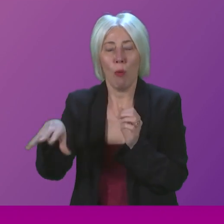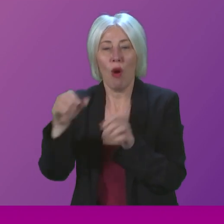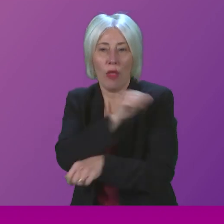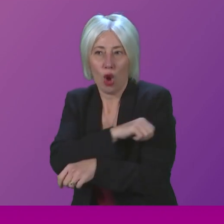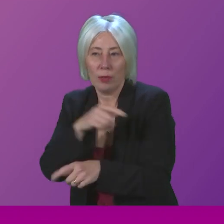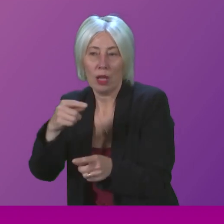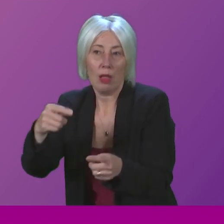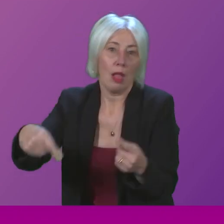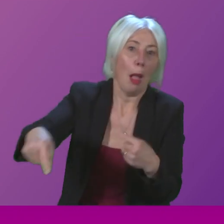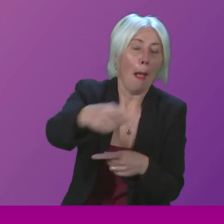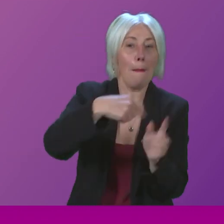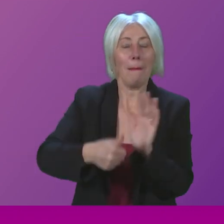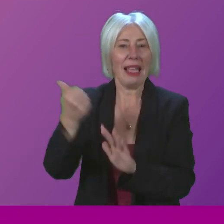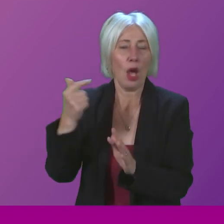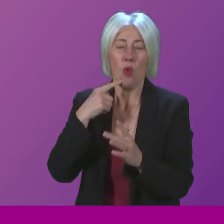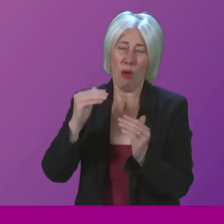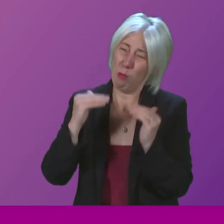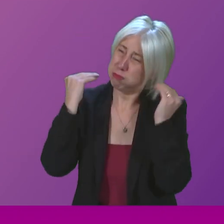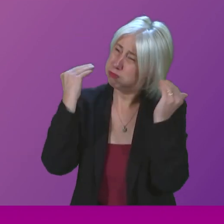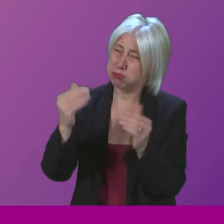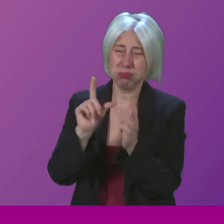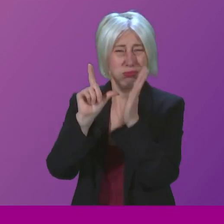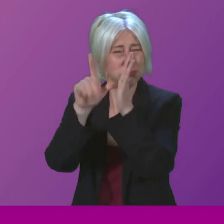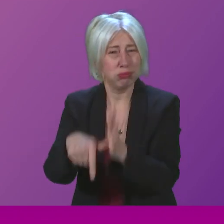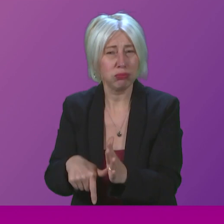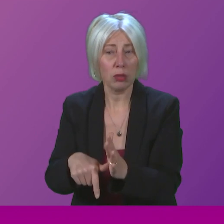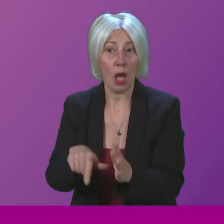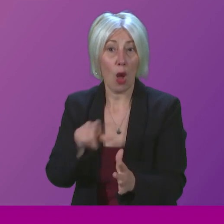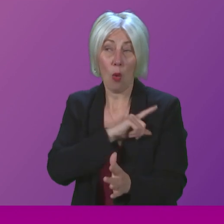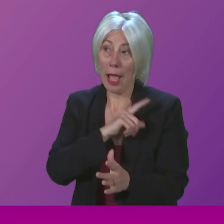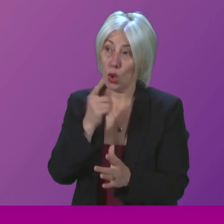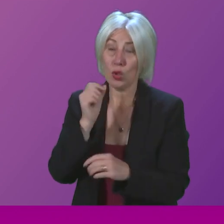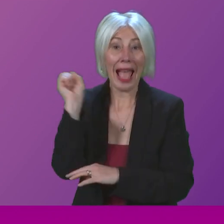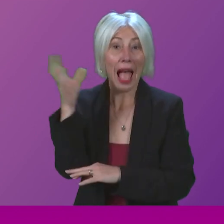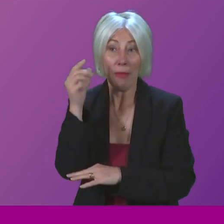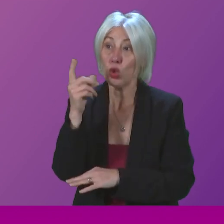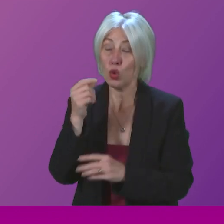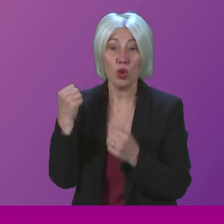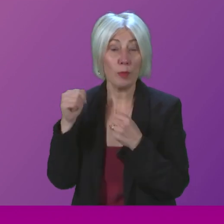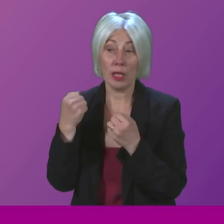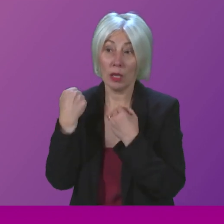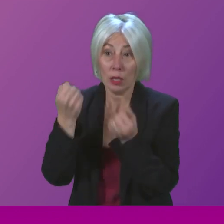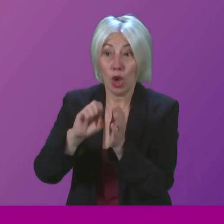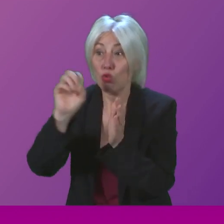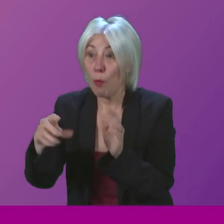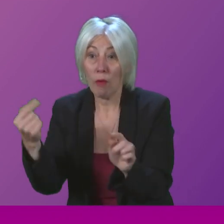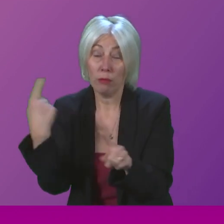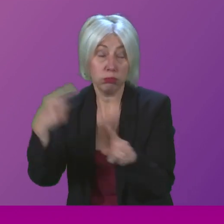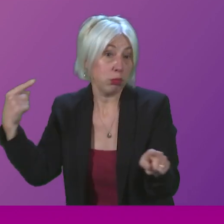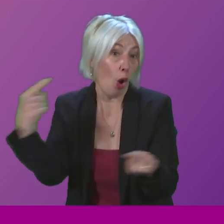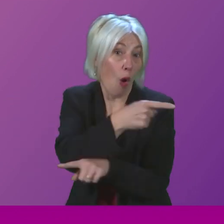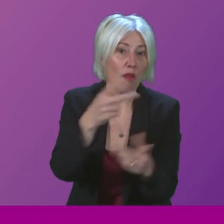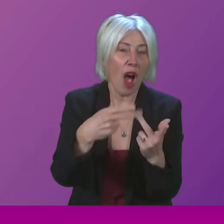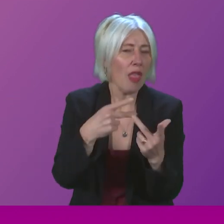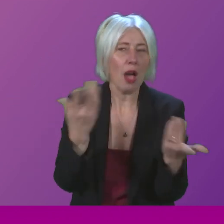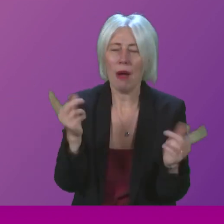high. This is a critical time when ambulance could be deployed to help other patients. So First Minister, if you could